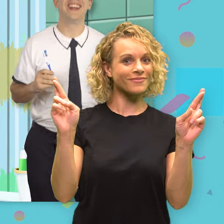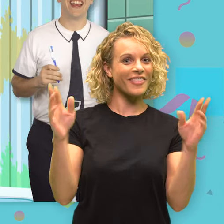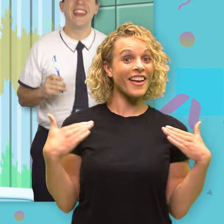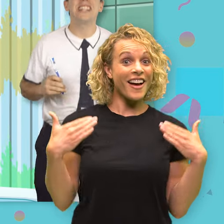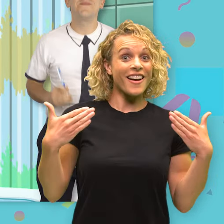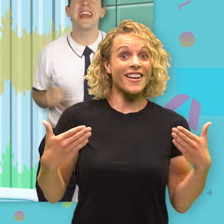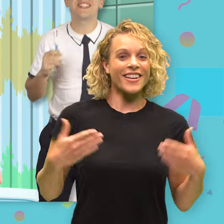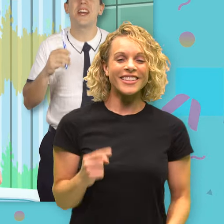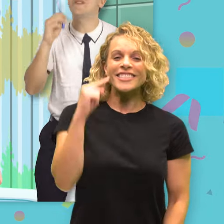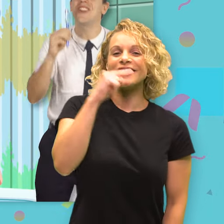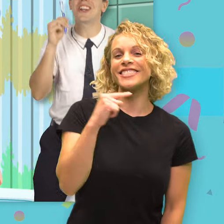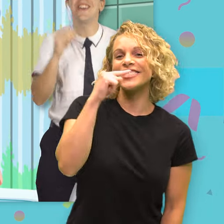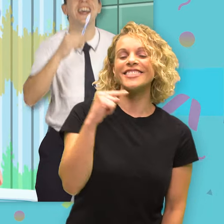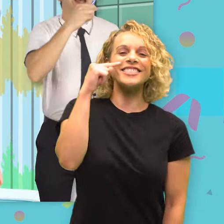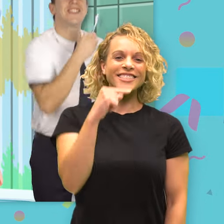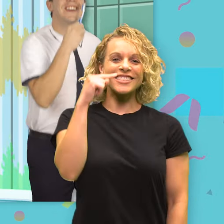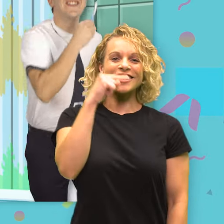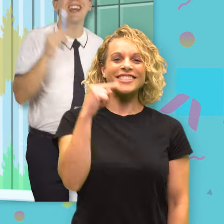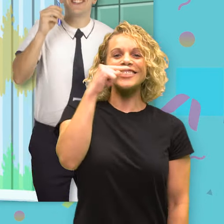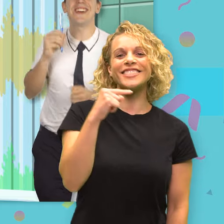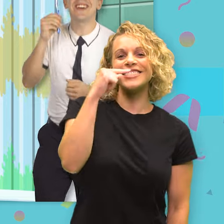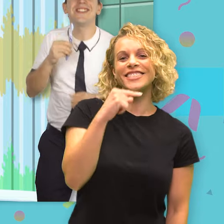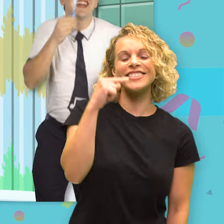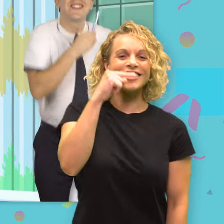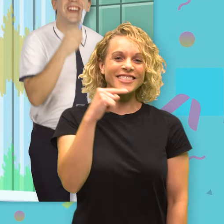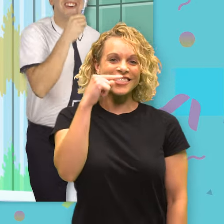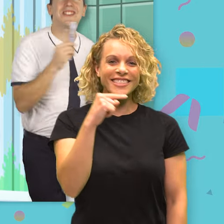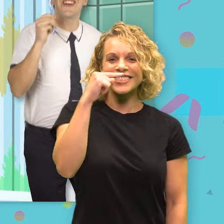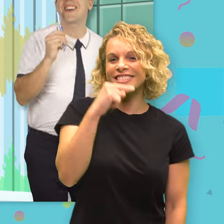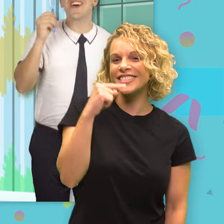Let's make some circles, circles, circles, circles, circles.